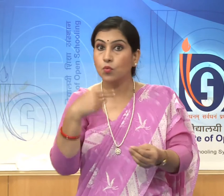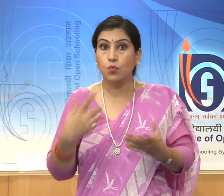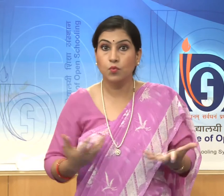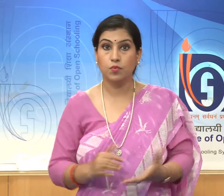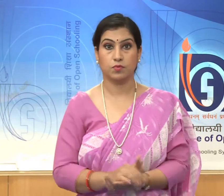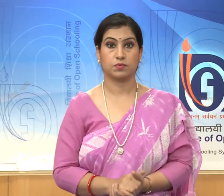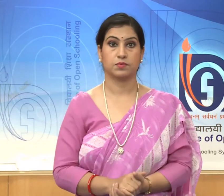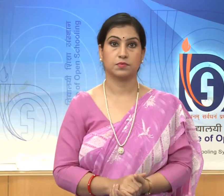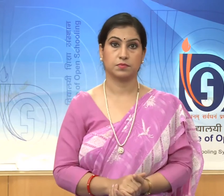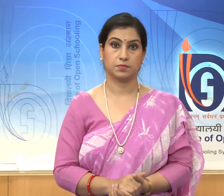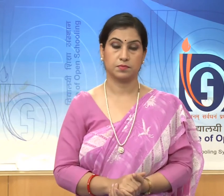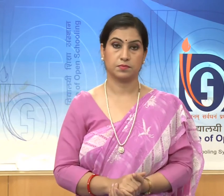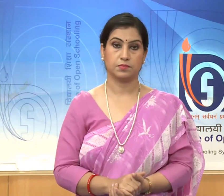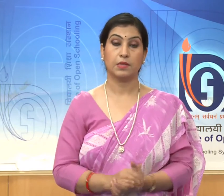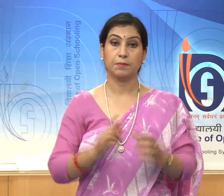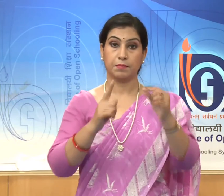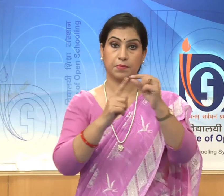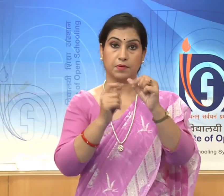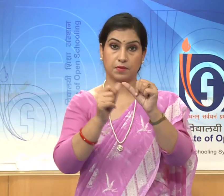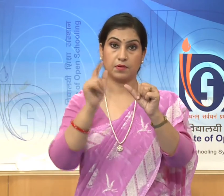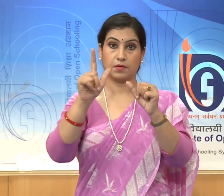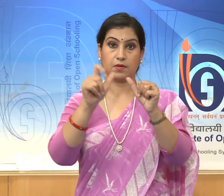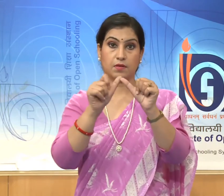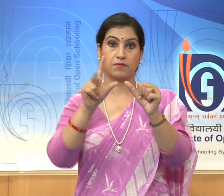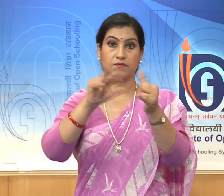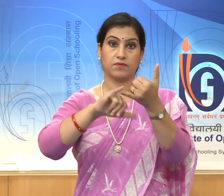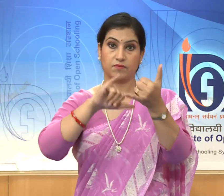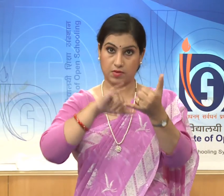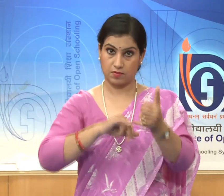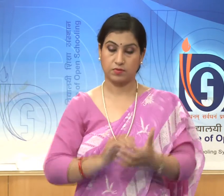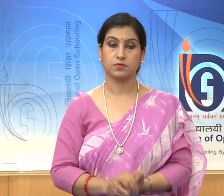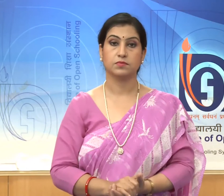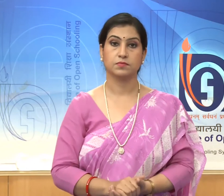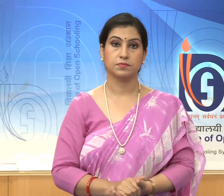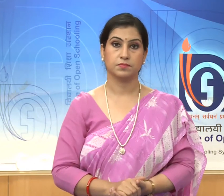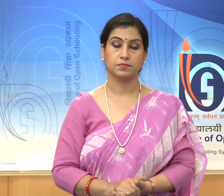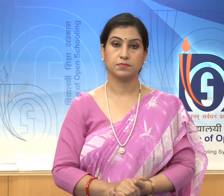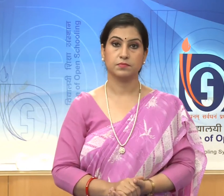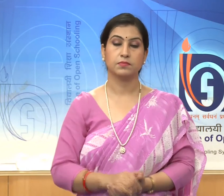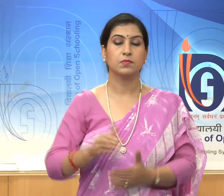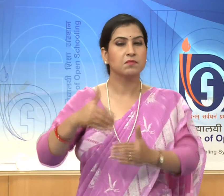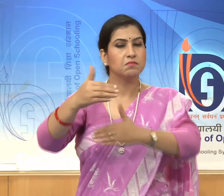Pallavas in the field of art